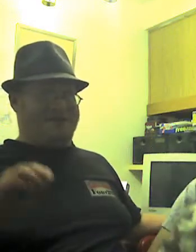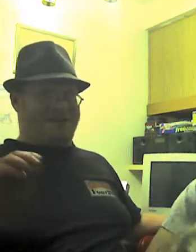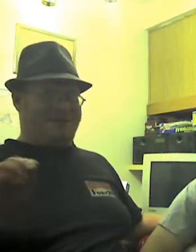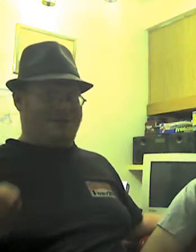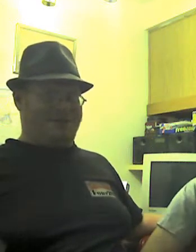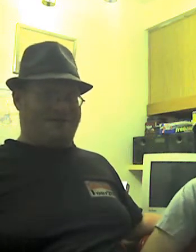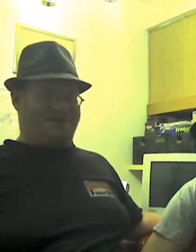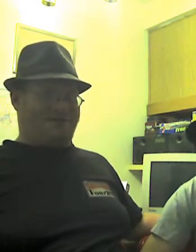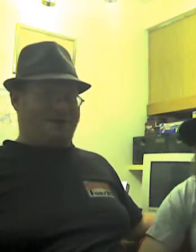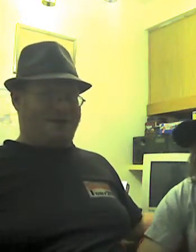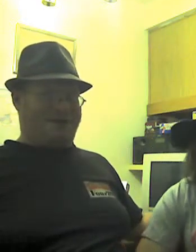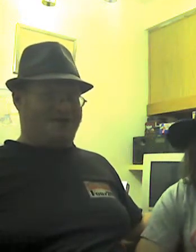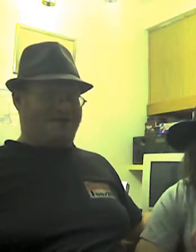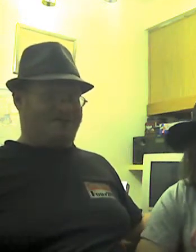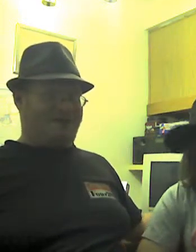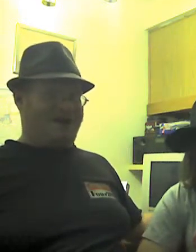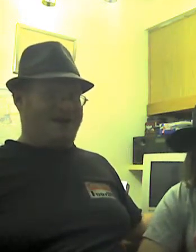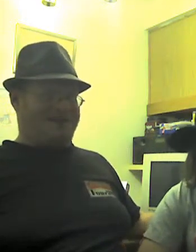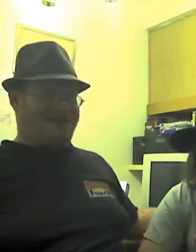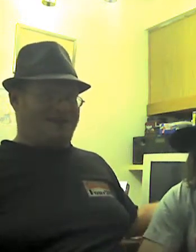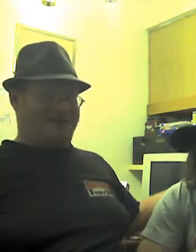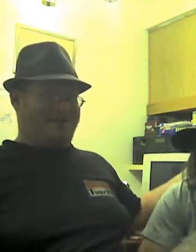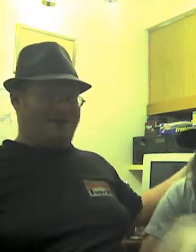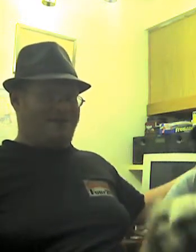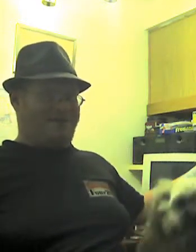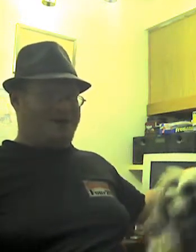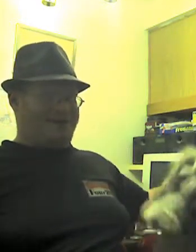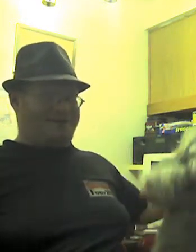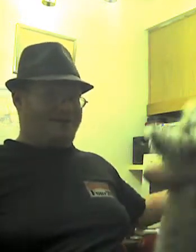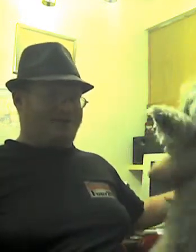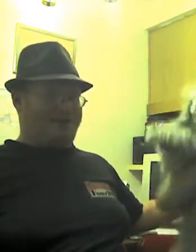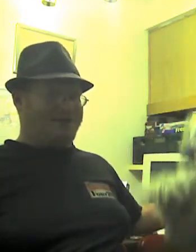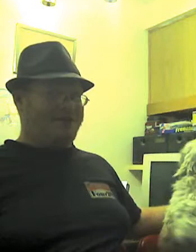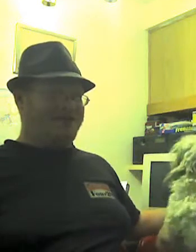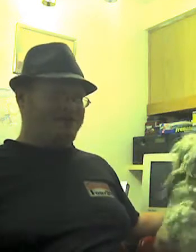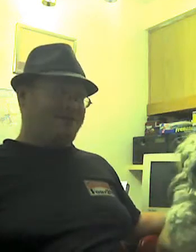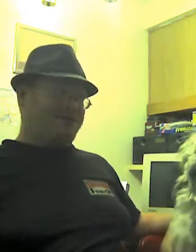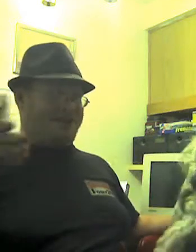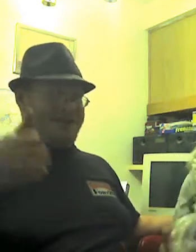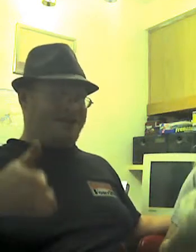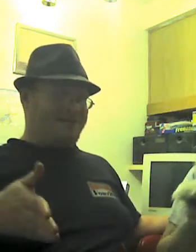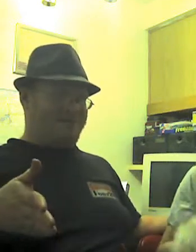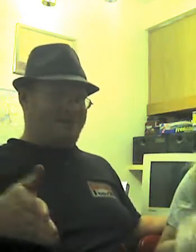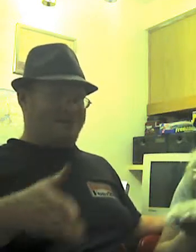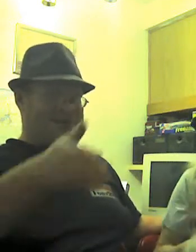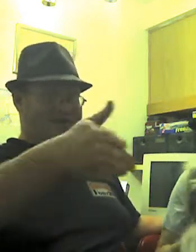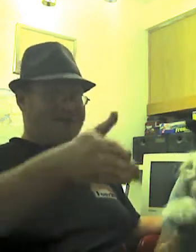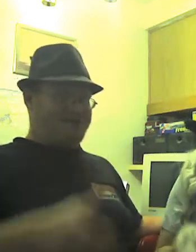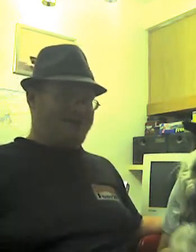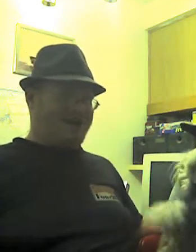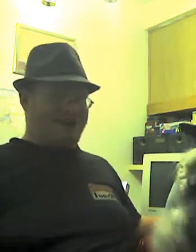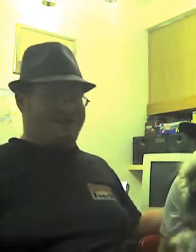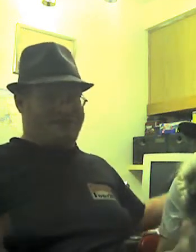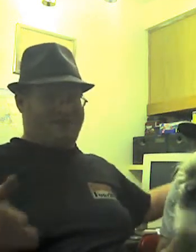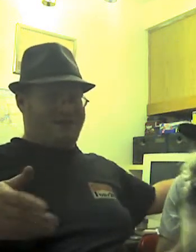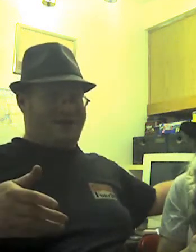an executive order to move the 49ers to Hawaii, so it'd end up being Hawaii against New England, which then he'd end up moving New England to Chicago, so it'd be